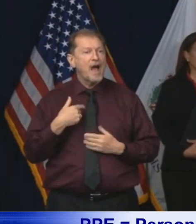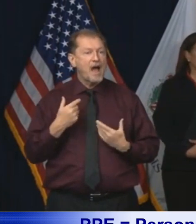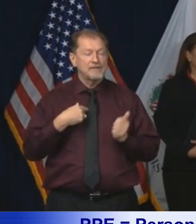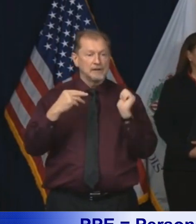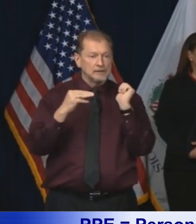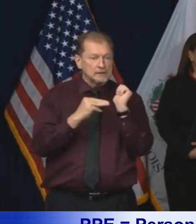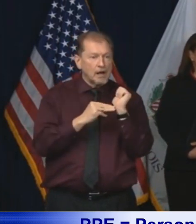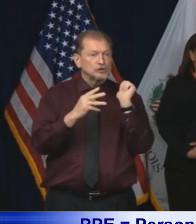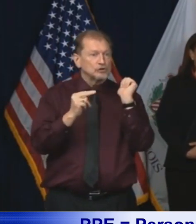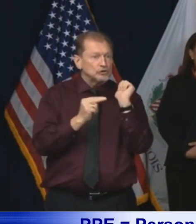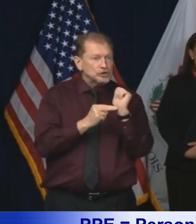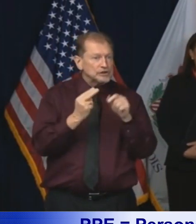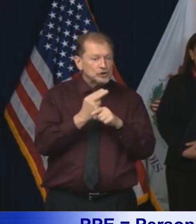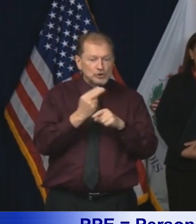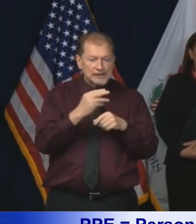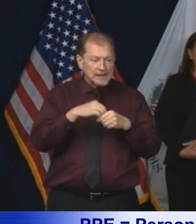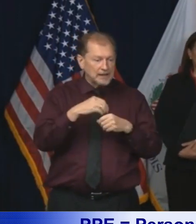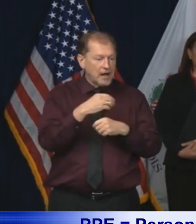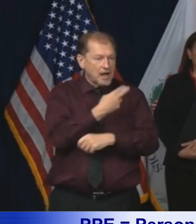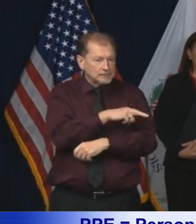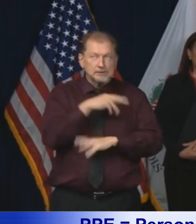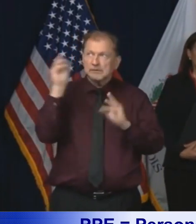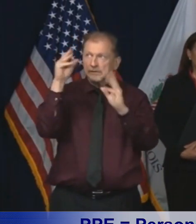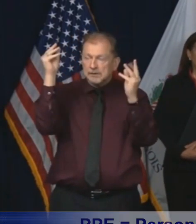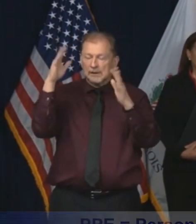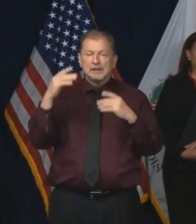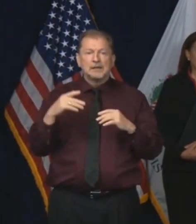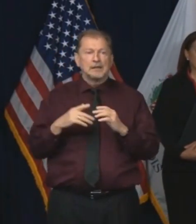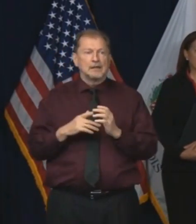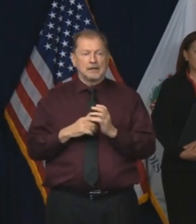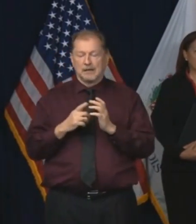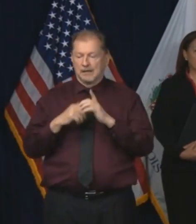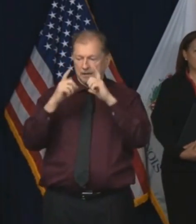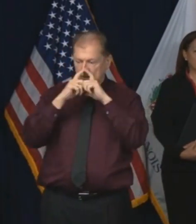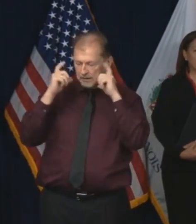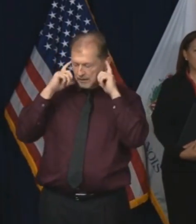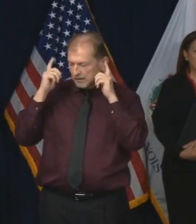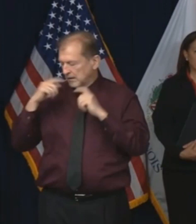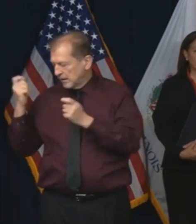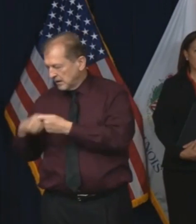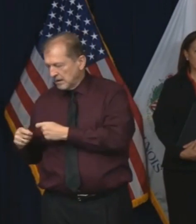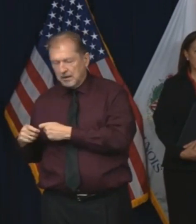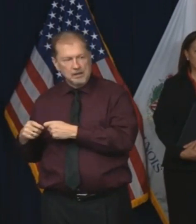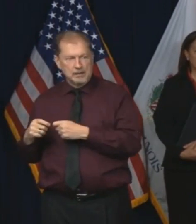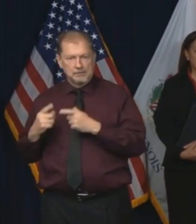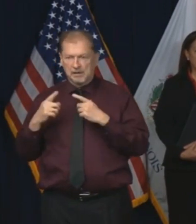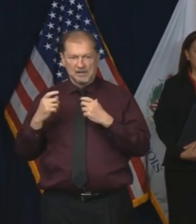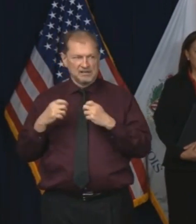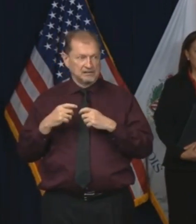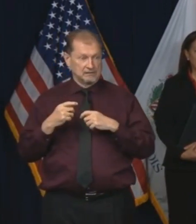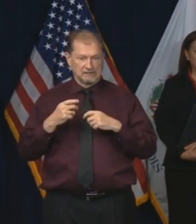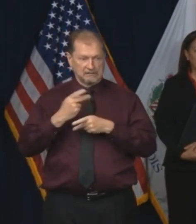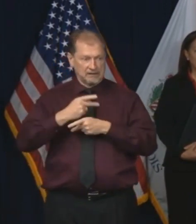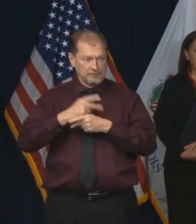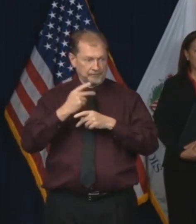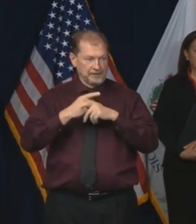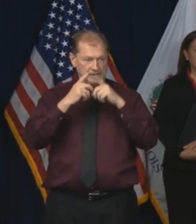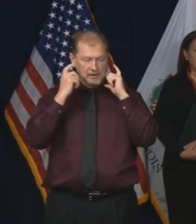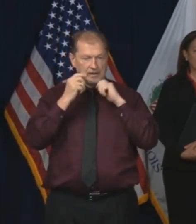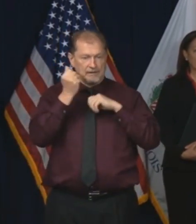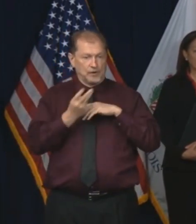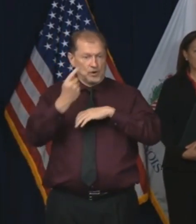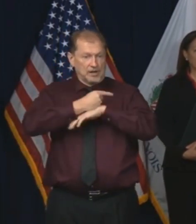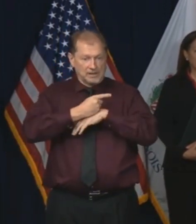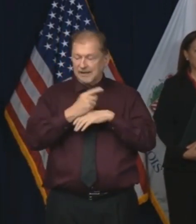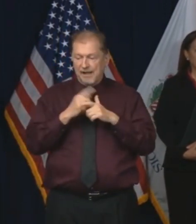you know, they're using them in the hospitals and sometimes reusing them for a couple of days even. But eventually, they do need to